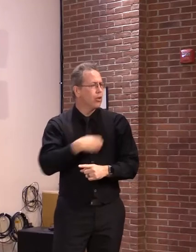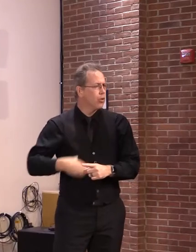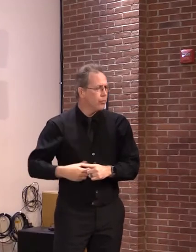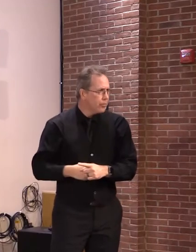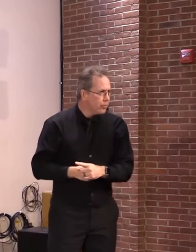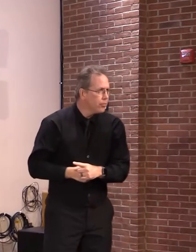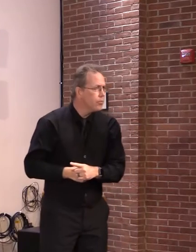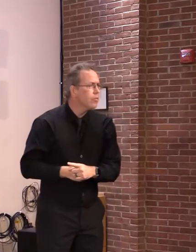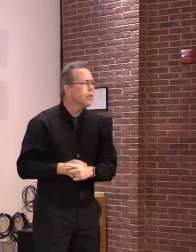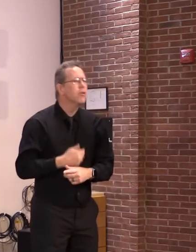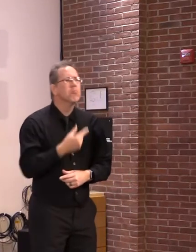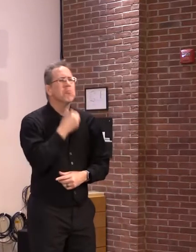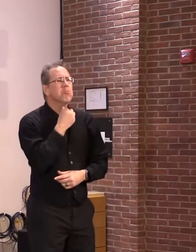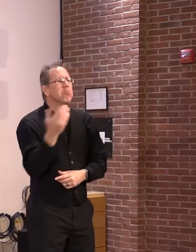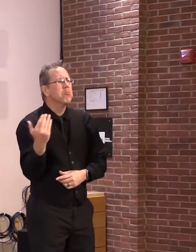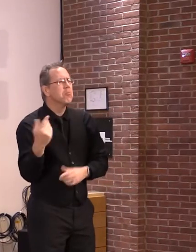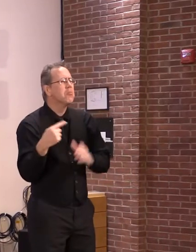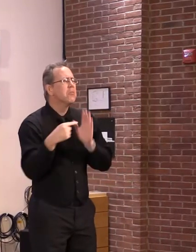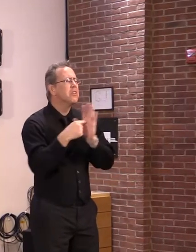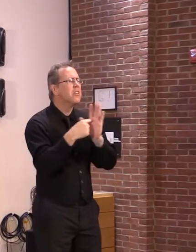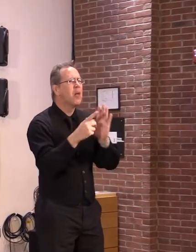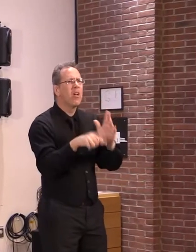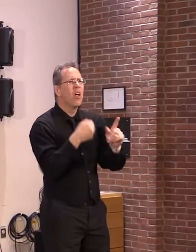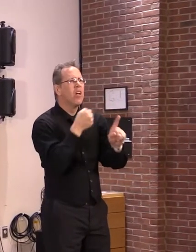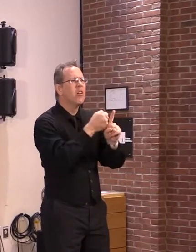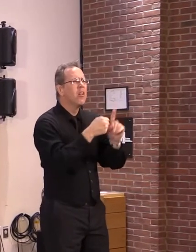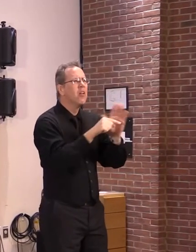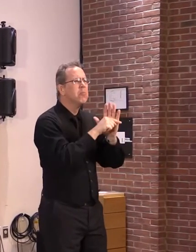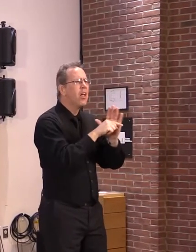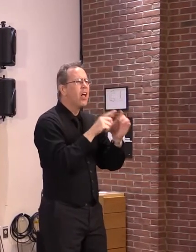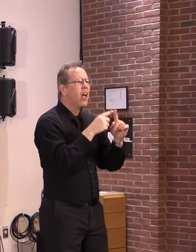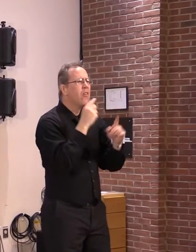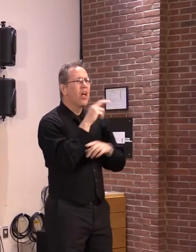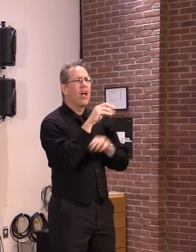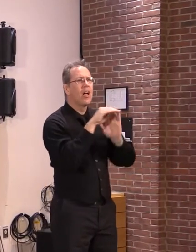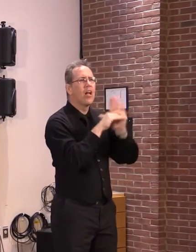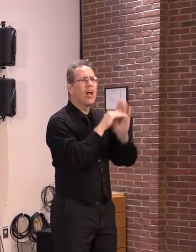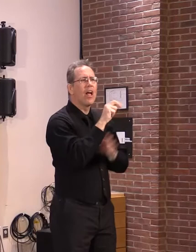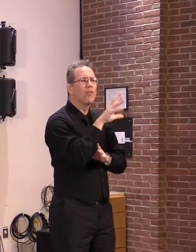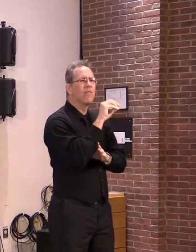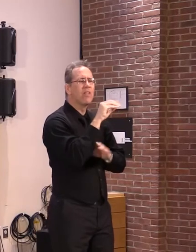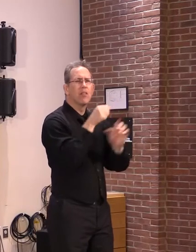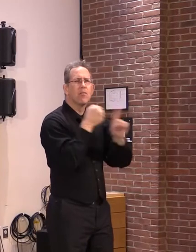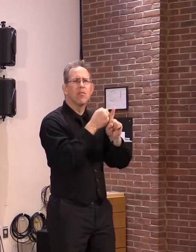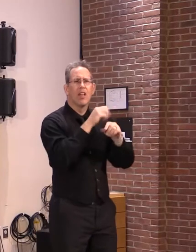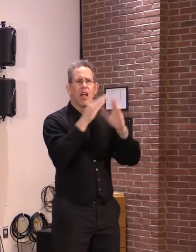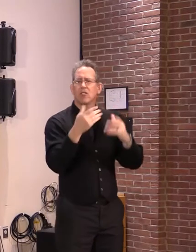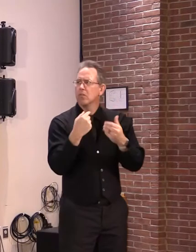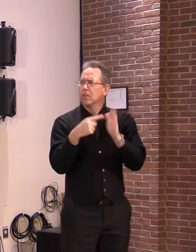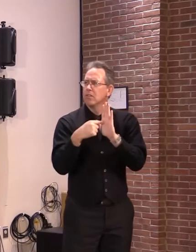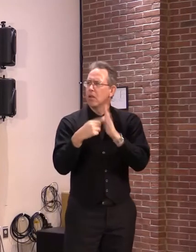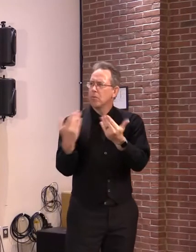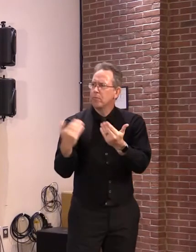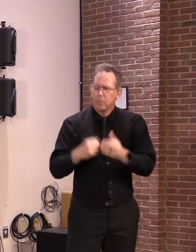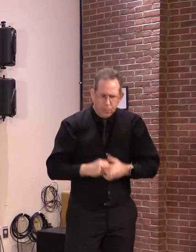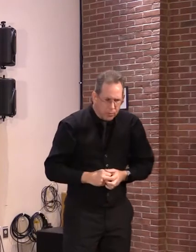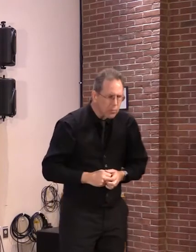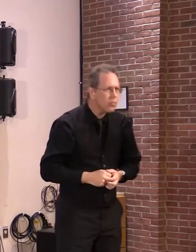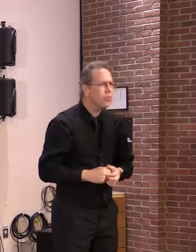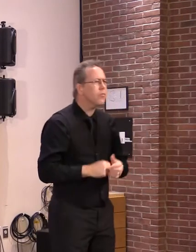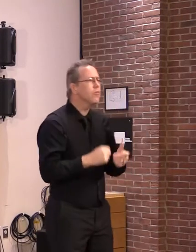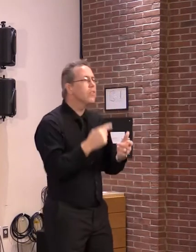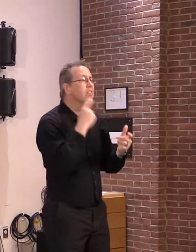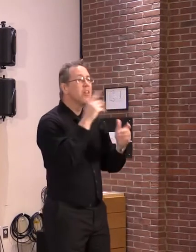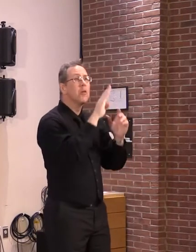that's negatively impacted by how Act 250 can affect housing development? I mean, Burlington has demonstrated it has its own challenges building